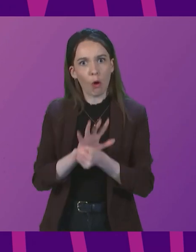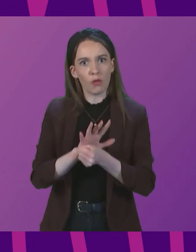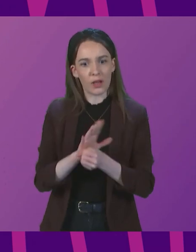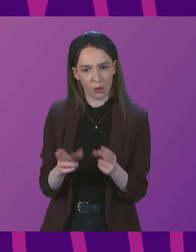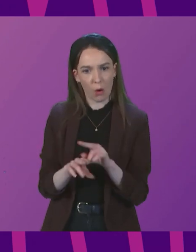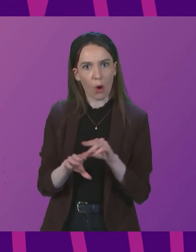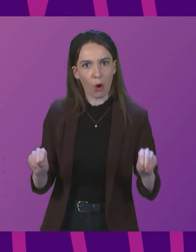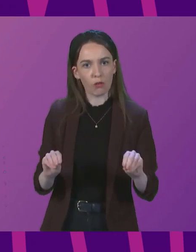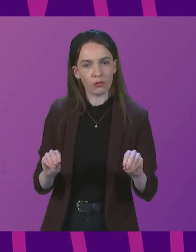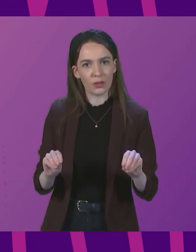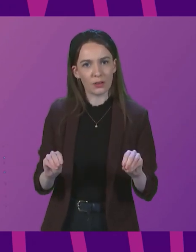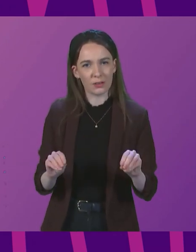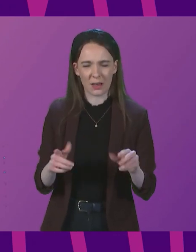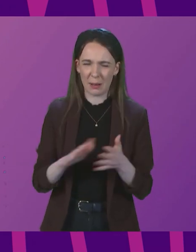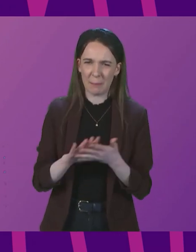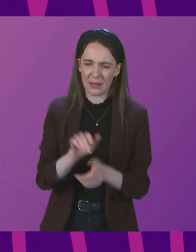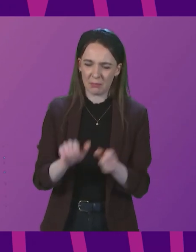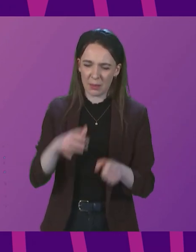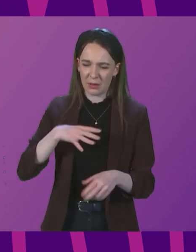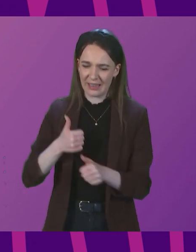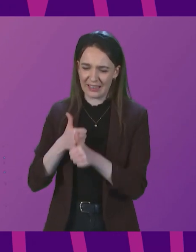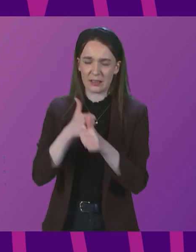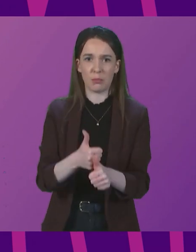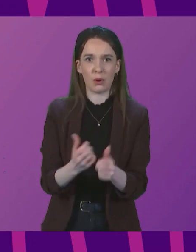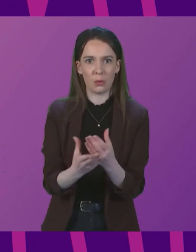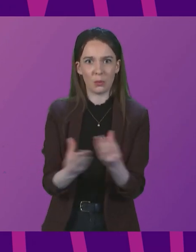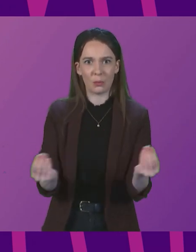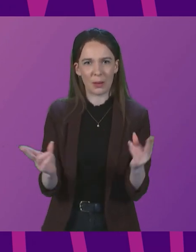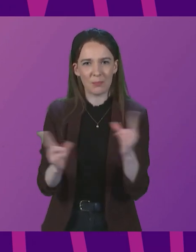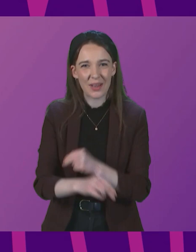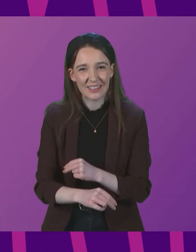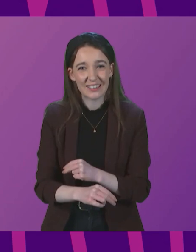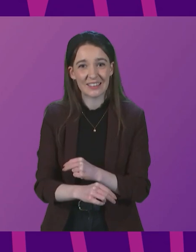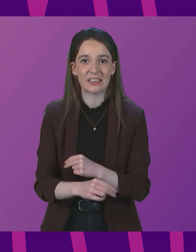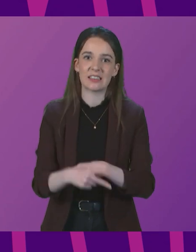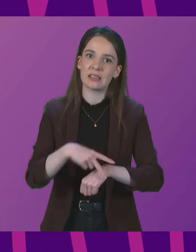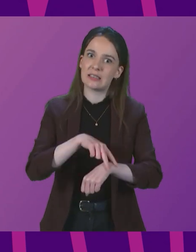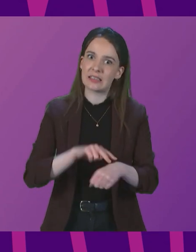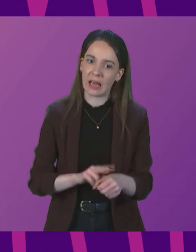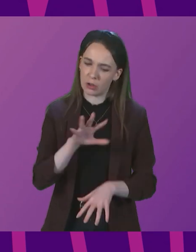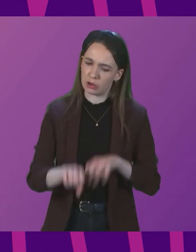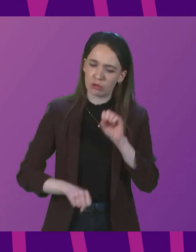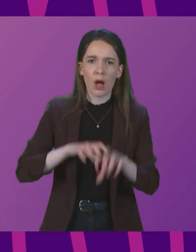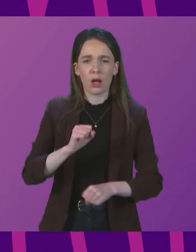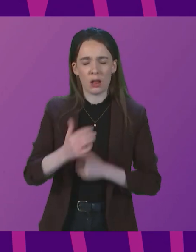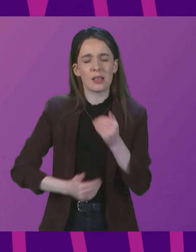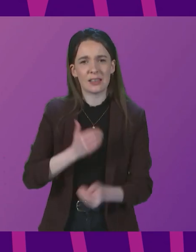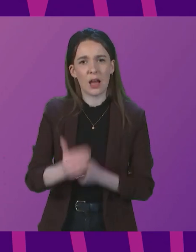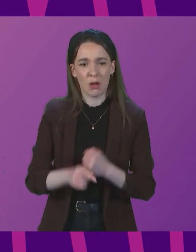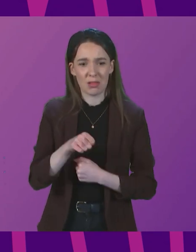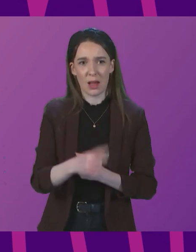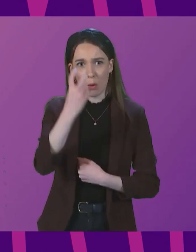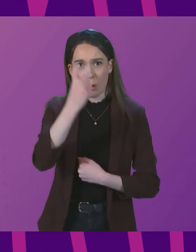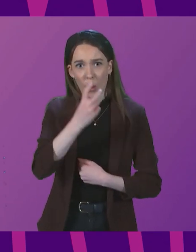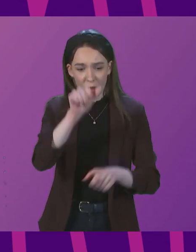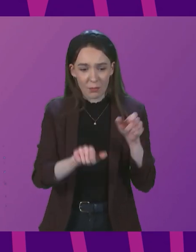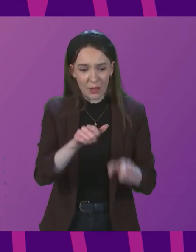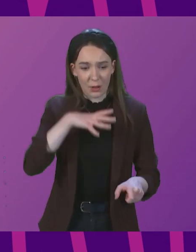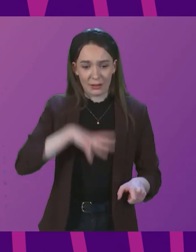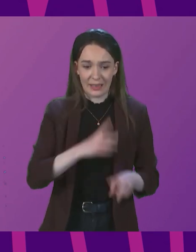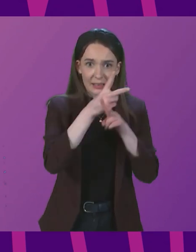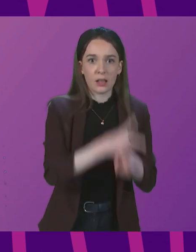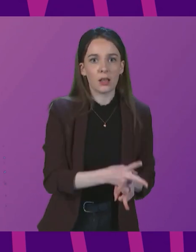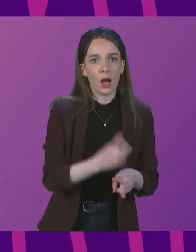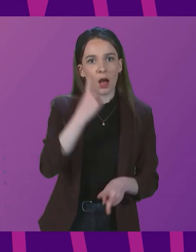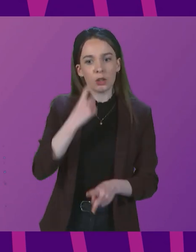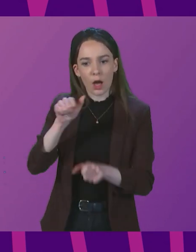consequence, people who need support are often falling through the gaps, and staff are struggling to keep things going. These are older people who need care, and young people who are